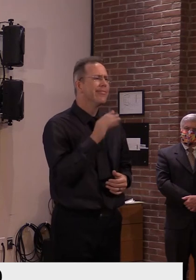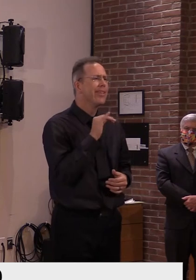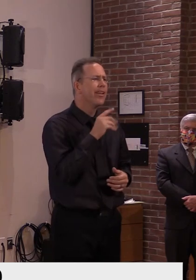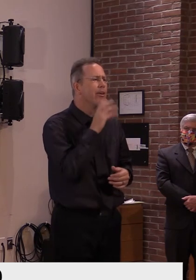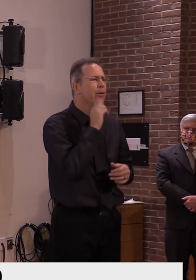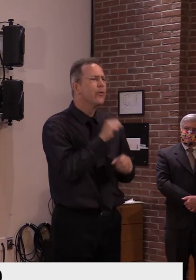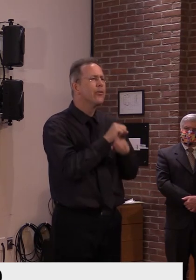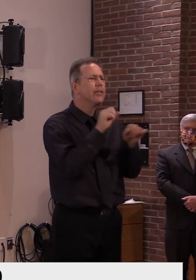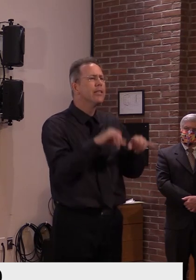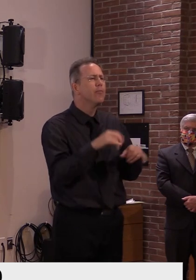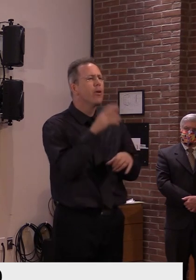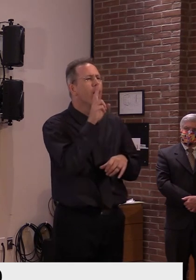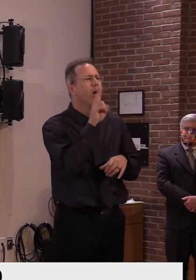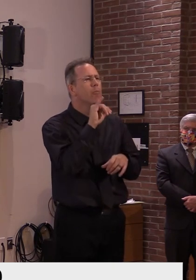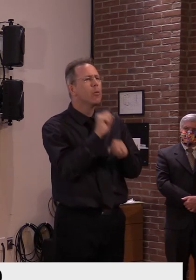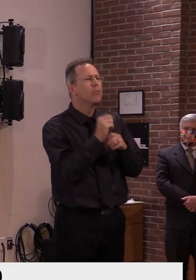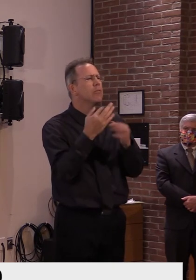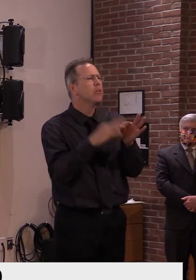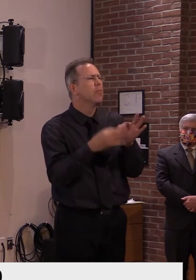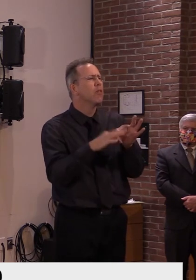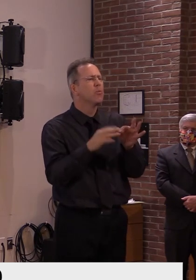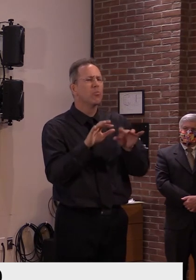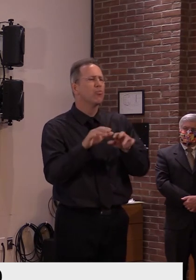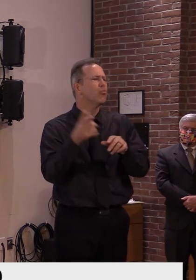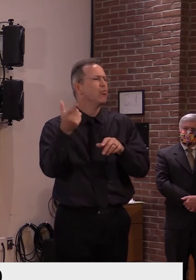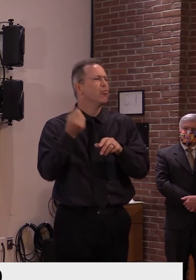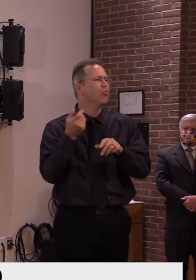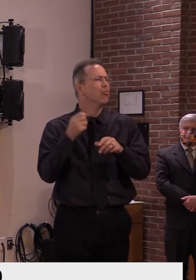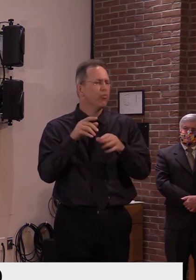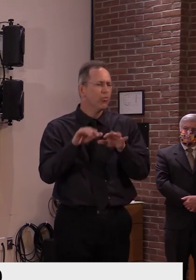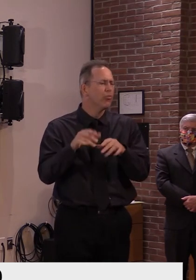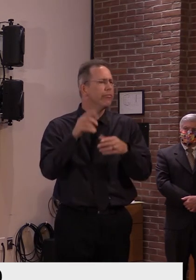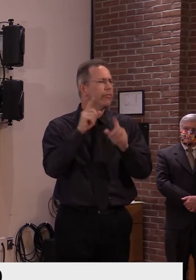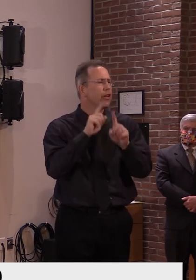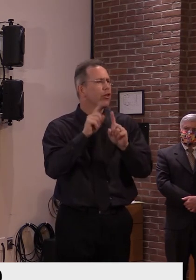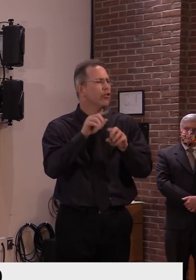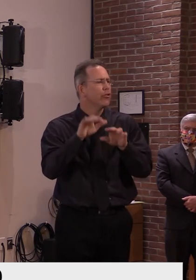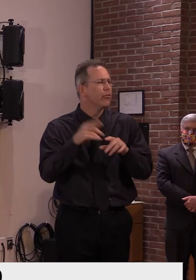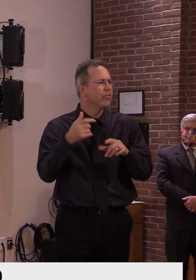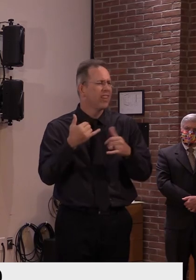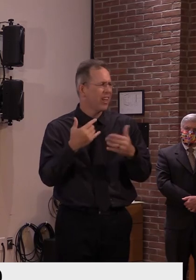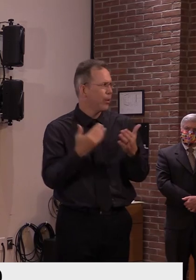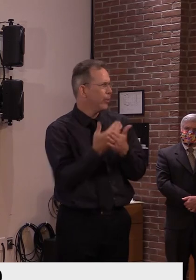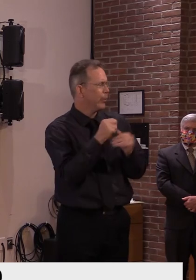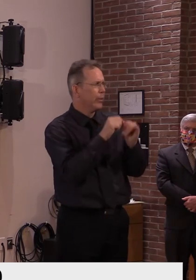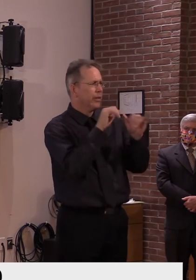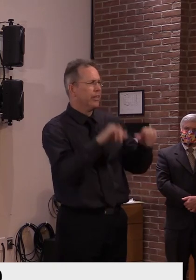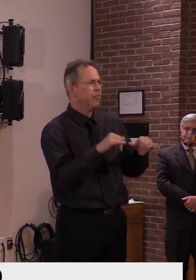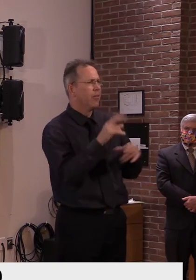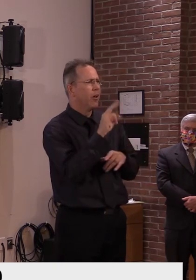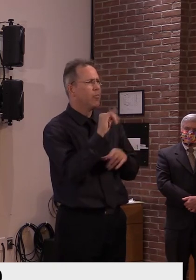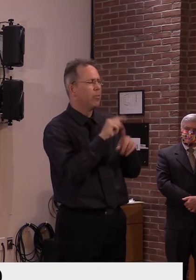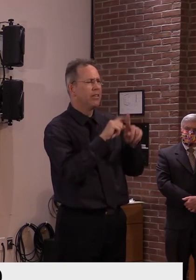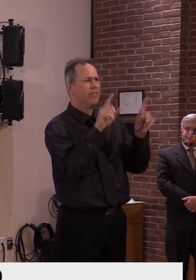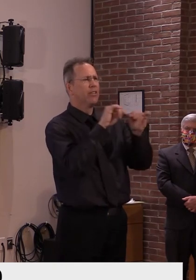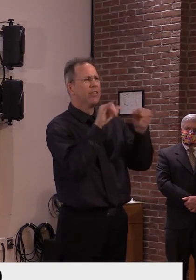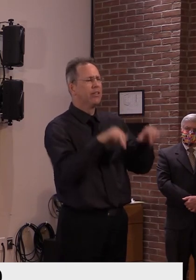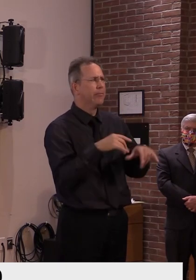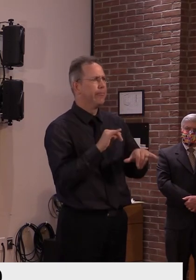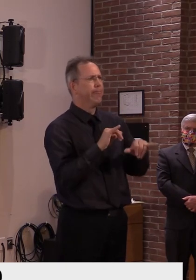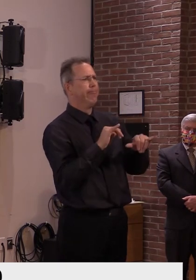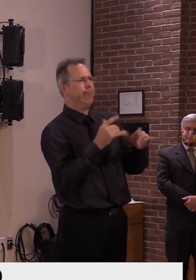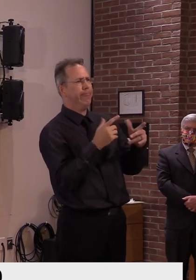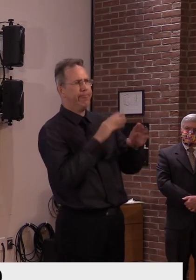20 or 30 years. Uh, this is something brand new in, in all different areas. So, I, uh, I would say, uh,